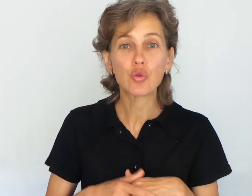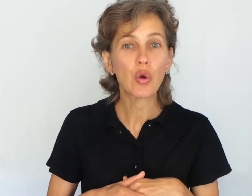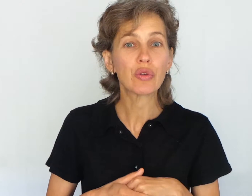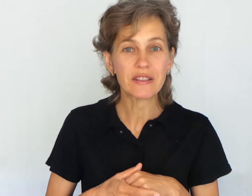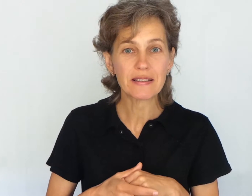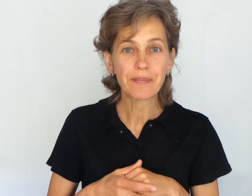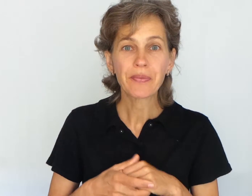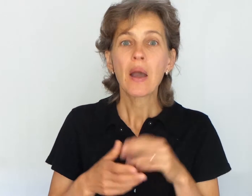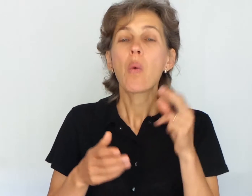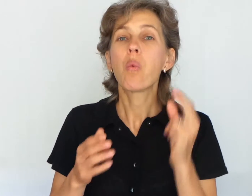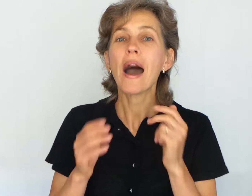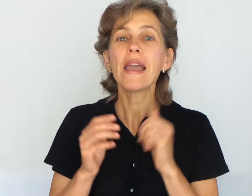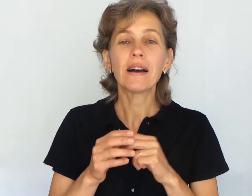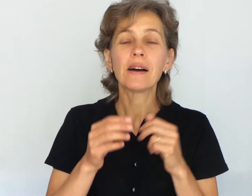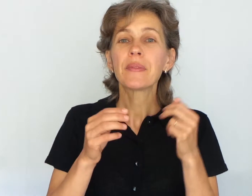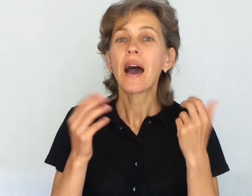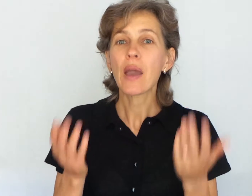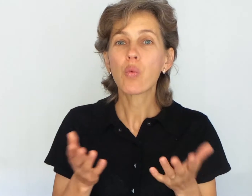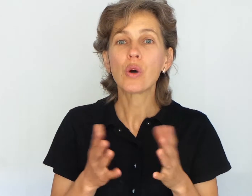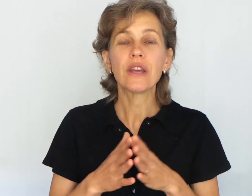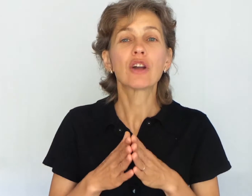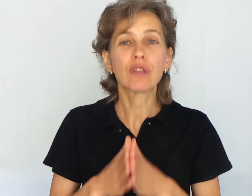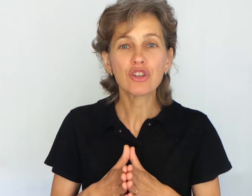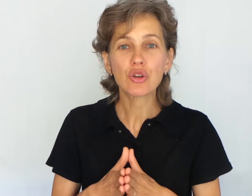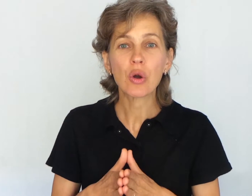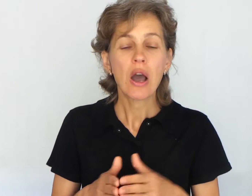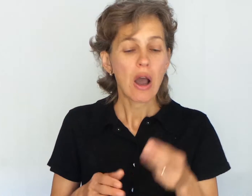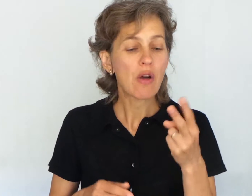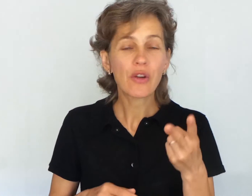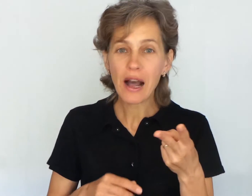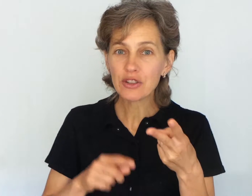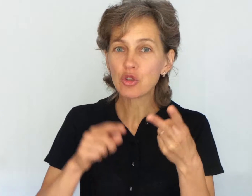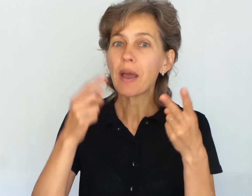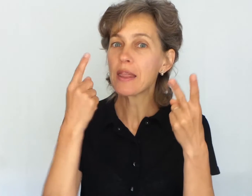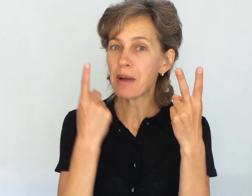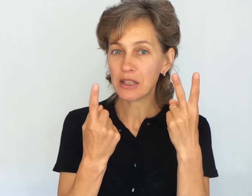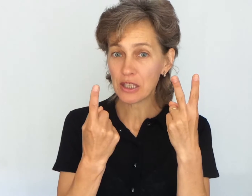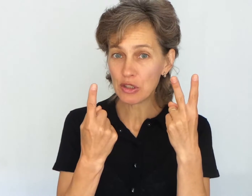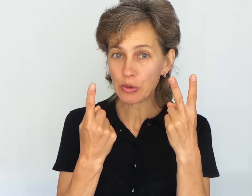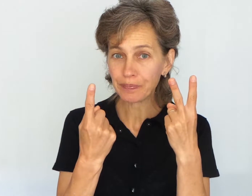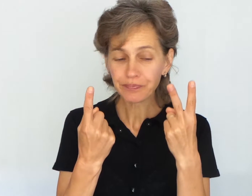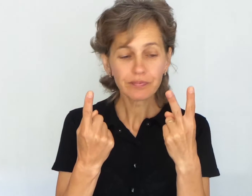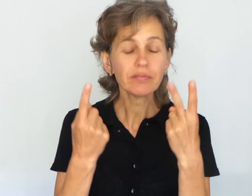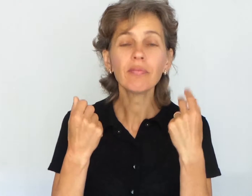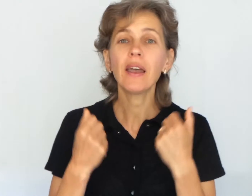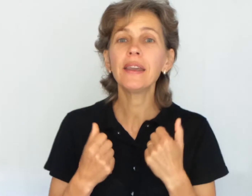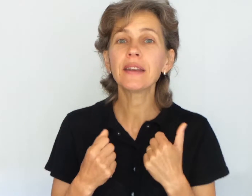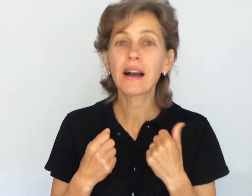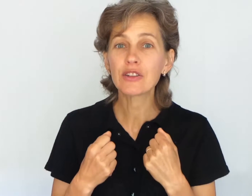reasons. Why I want a ratio of calcium and magnesium in the calcium